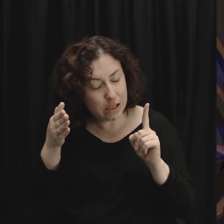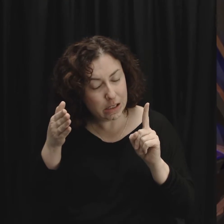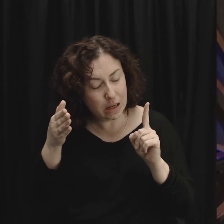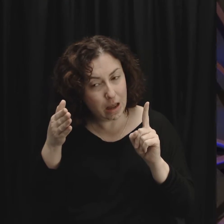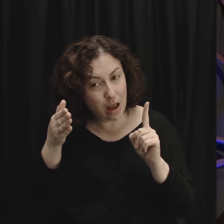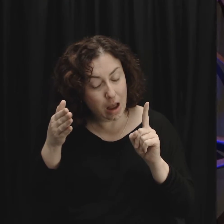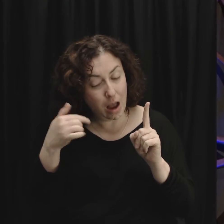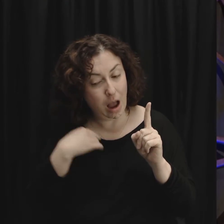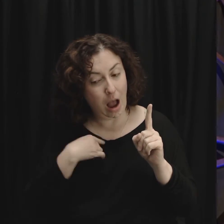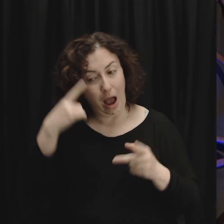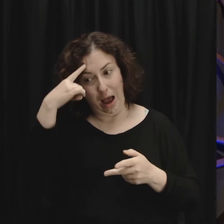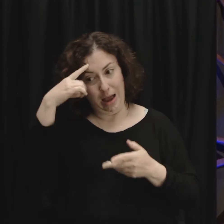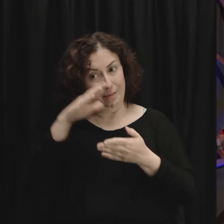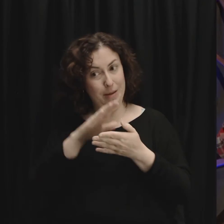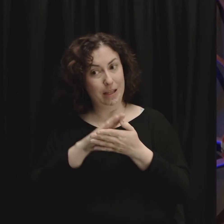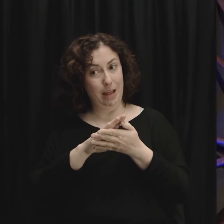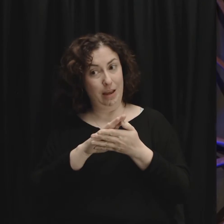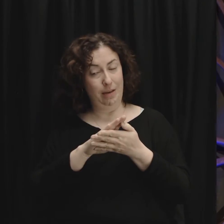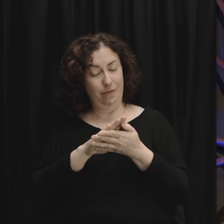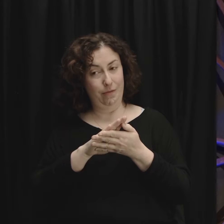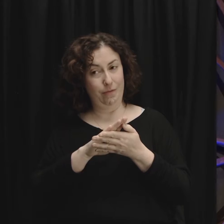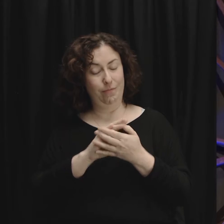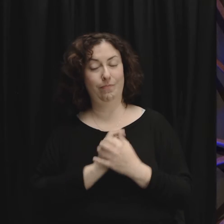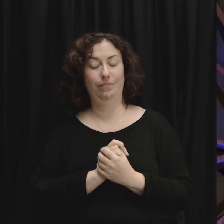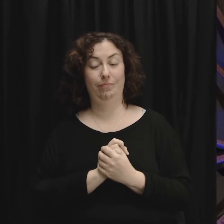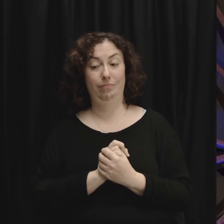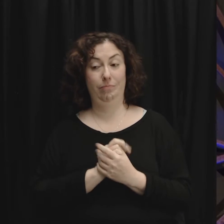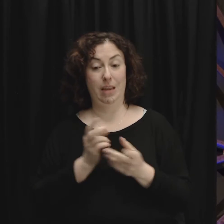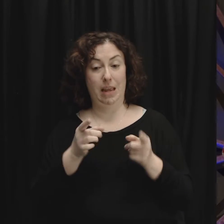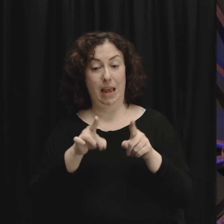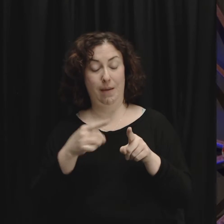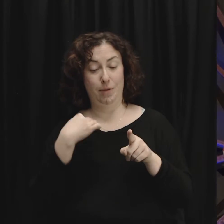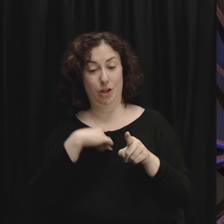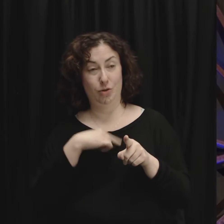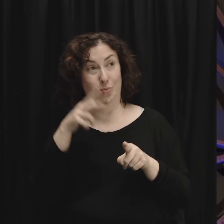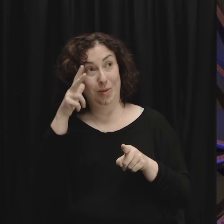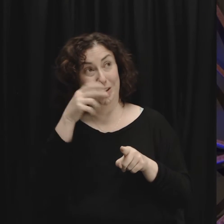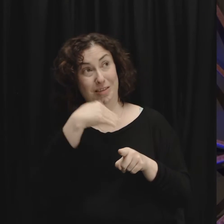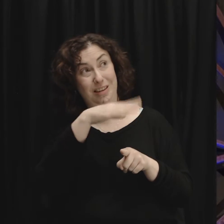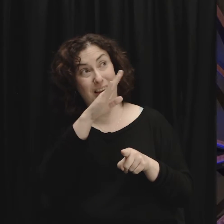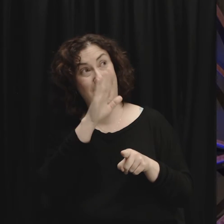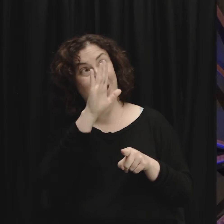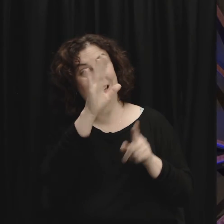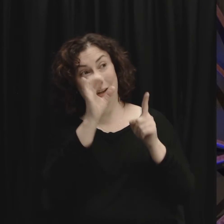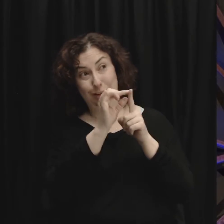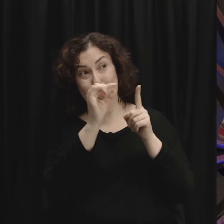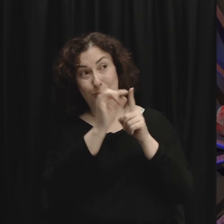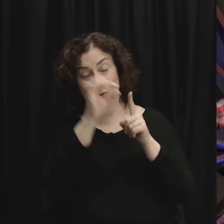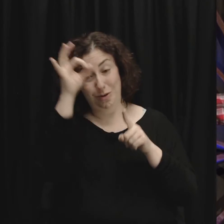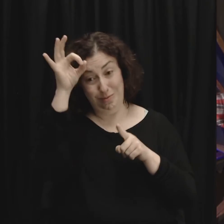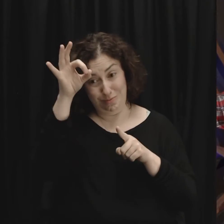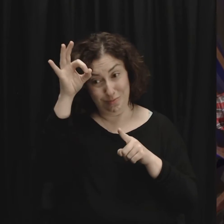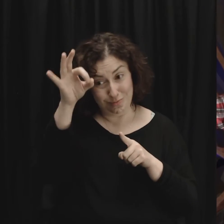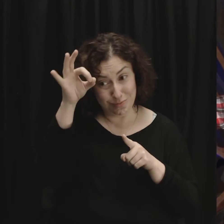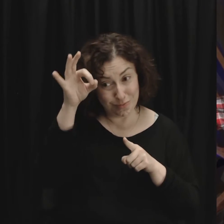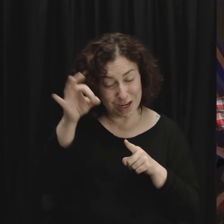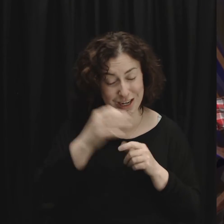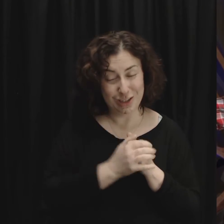I believe one of our tendencies when we hear God's word preached is to say John that is a great message I hope this guy sitting next to me is